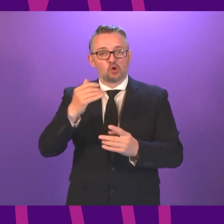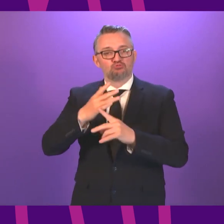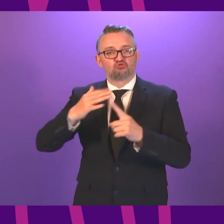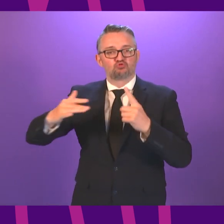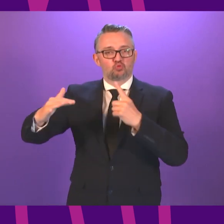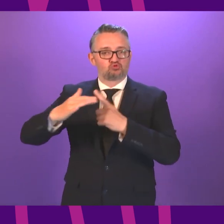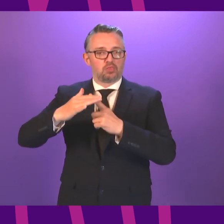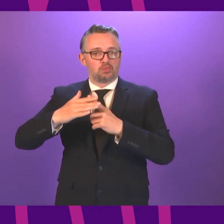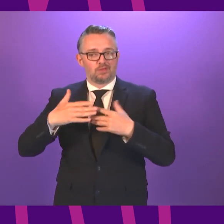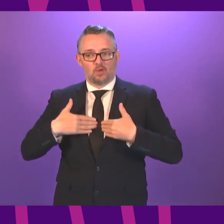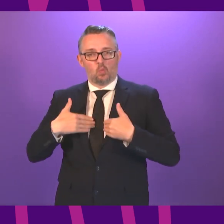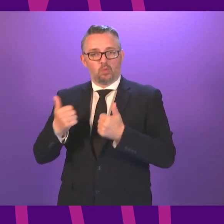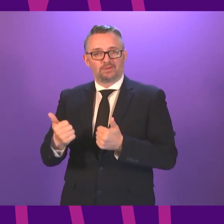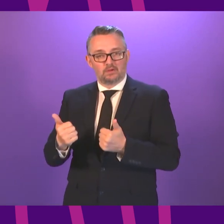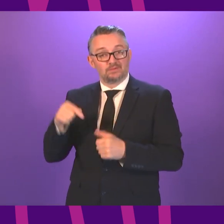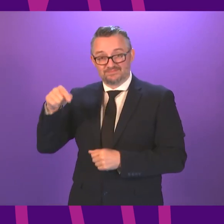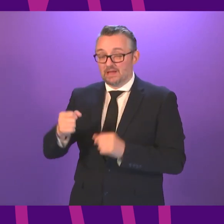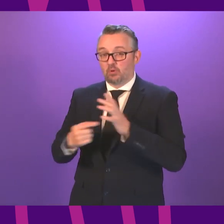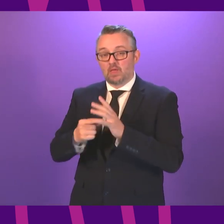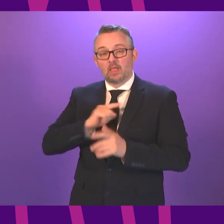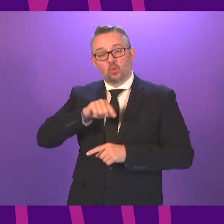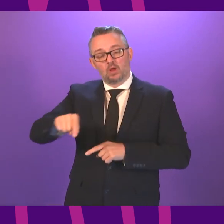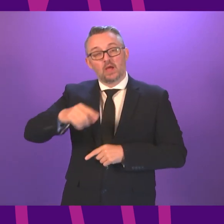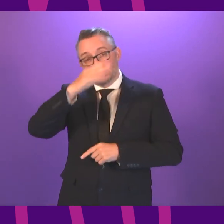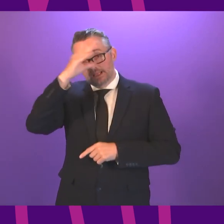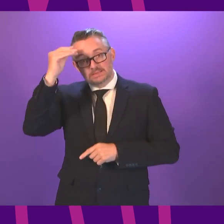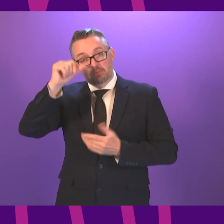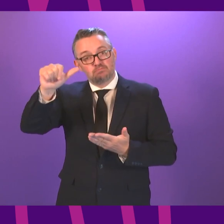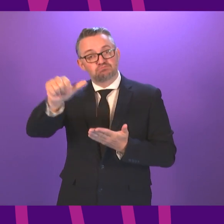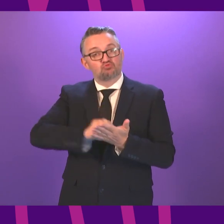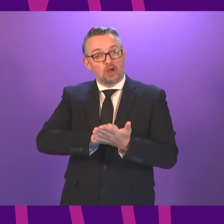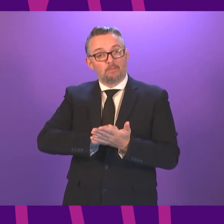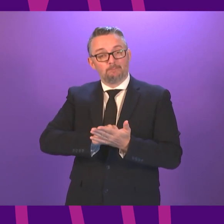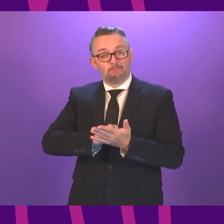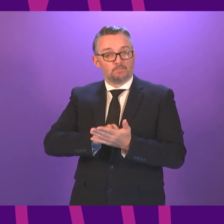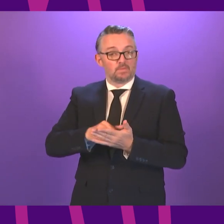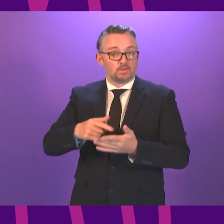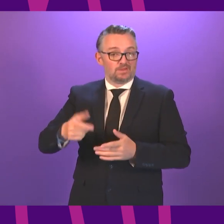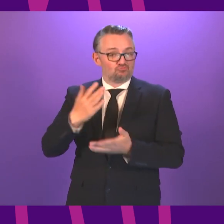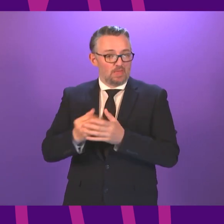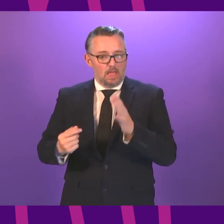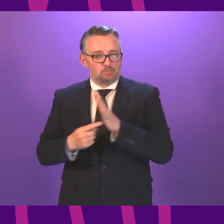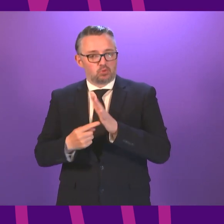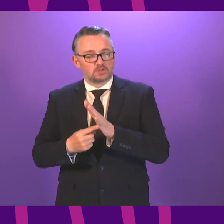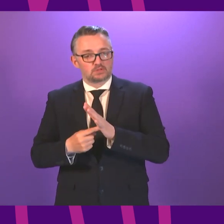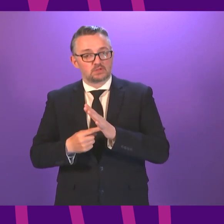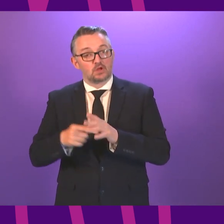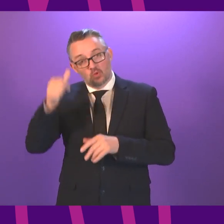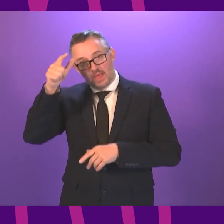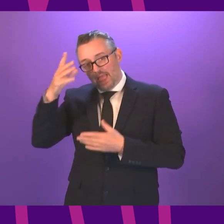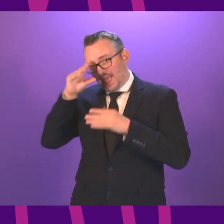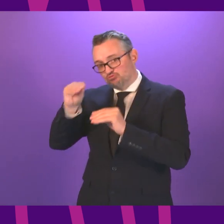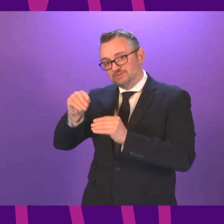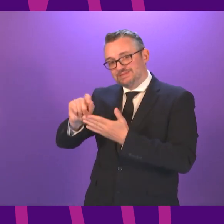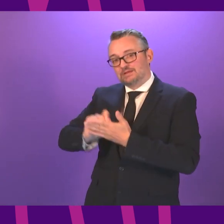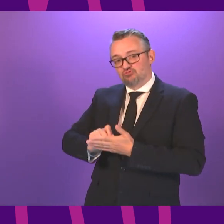-being terms as well which is why the summer programme that I mentioned in my statement is important too and I know the education secretary